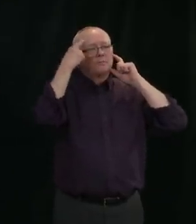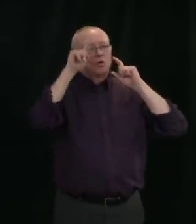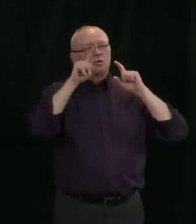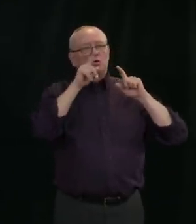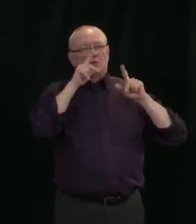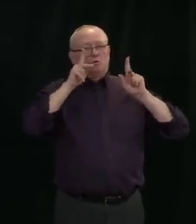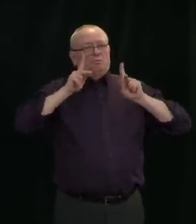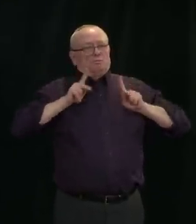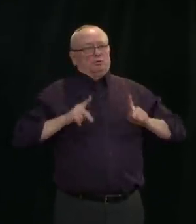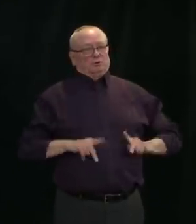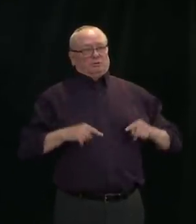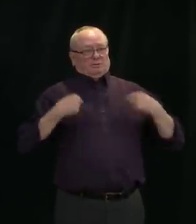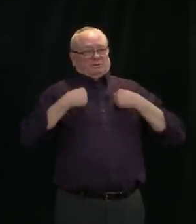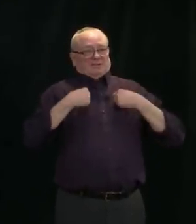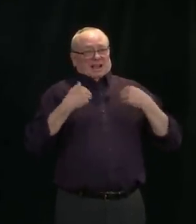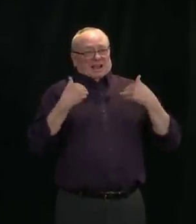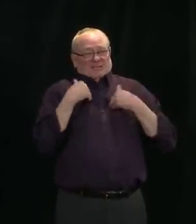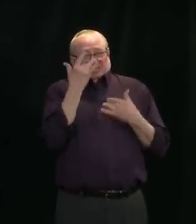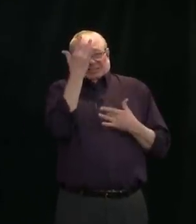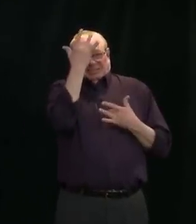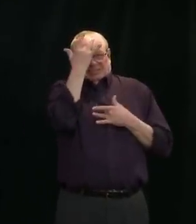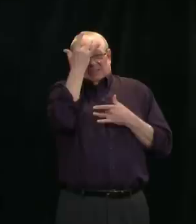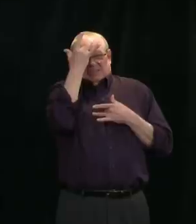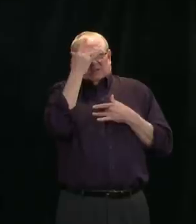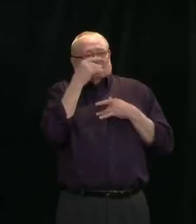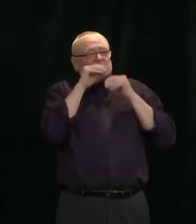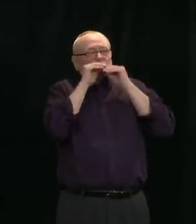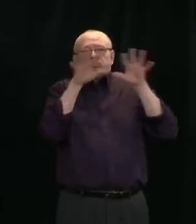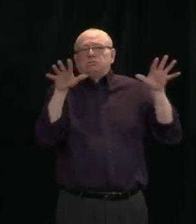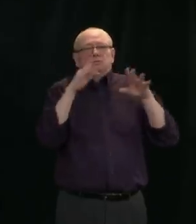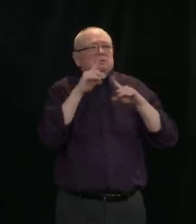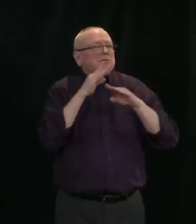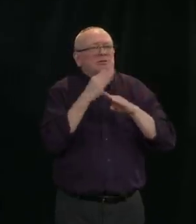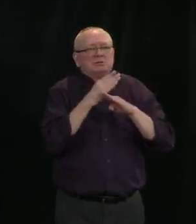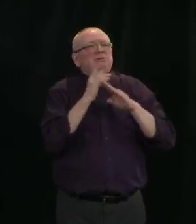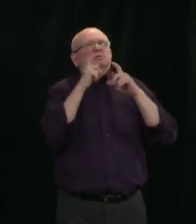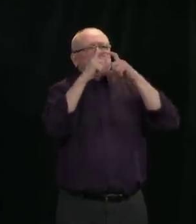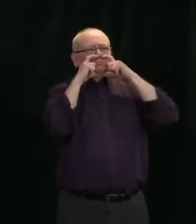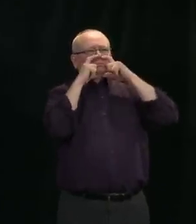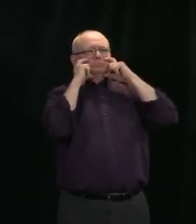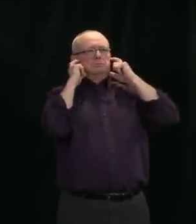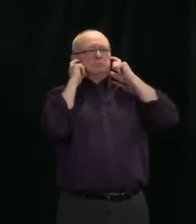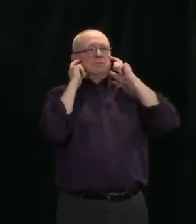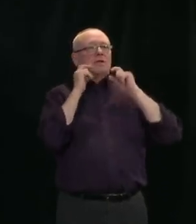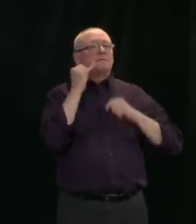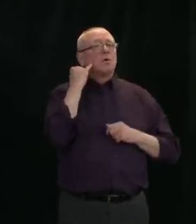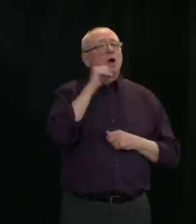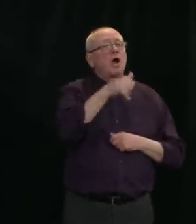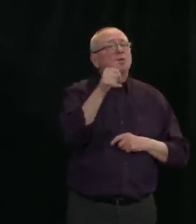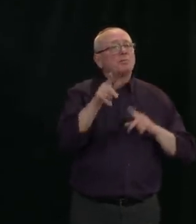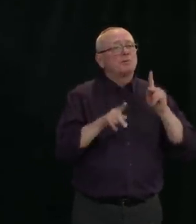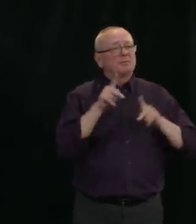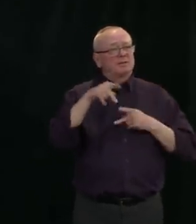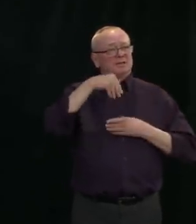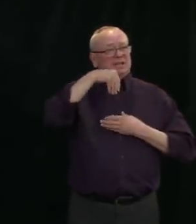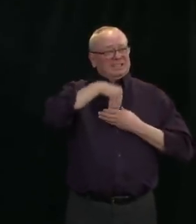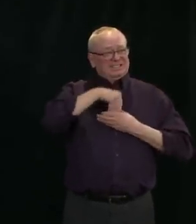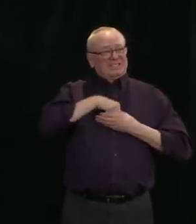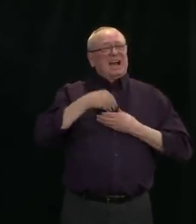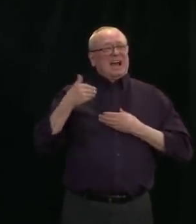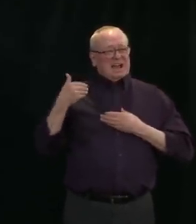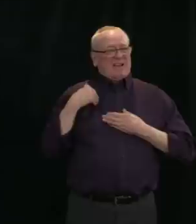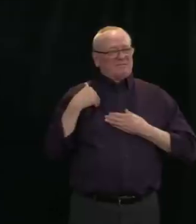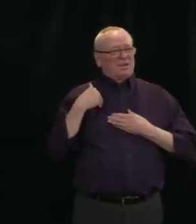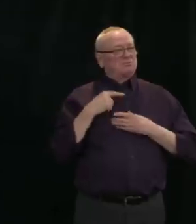proportion of people who have COVID may spread the virus before they have symptoms. And so it is certainly